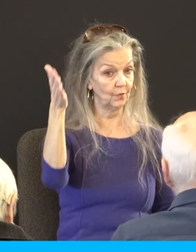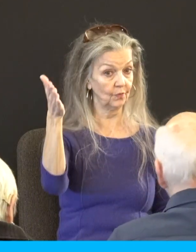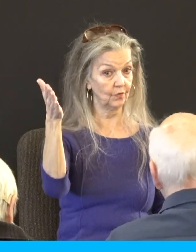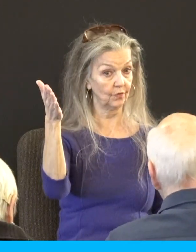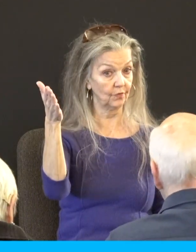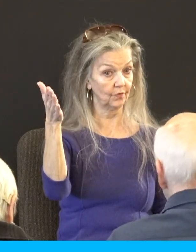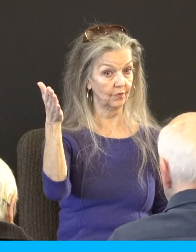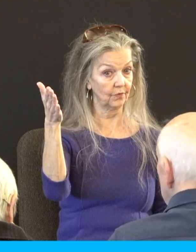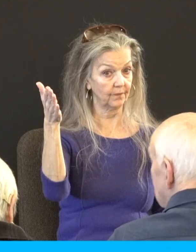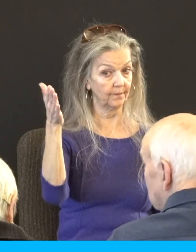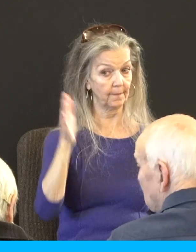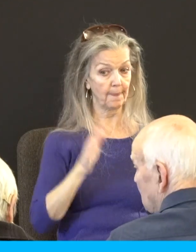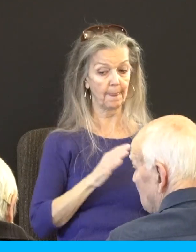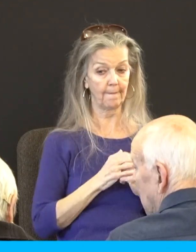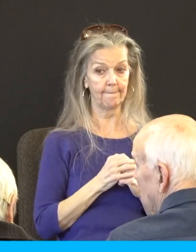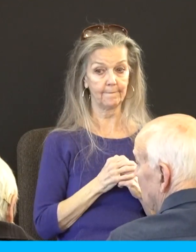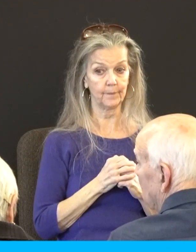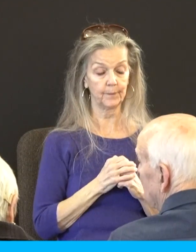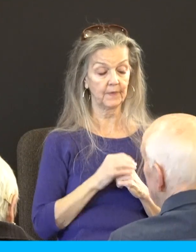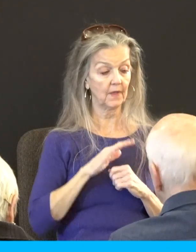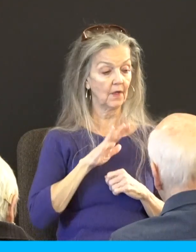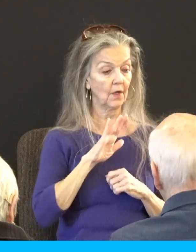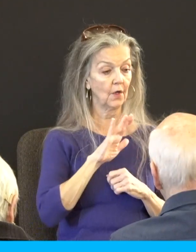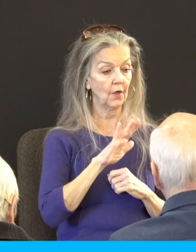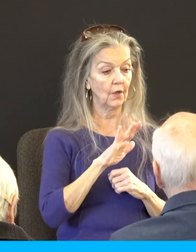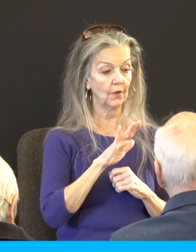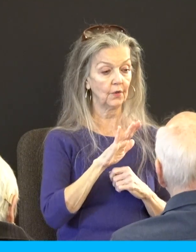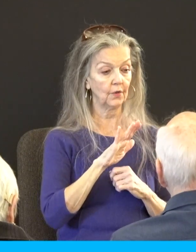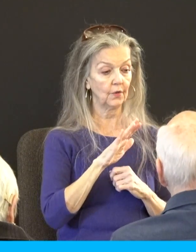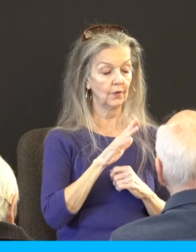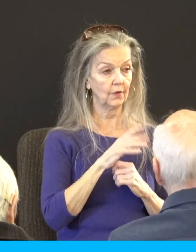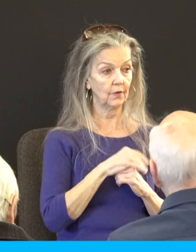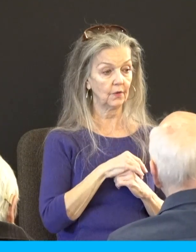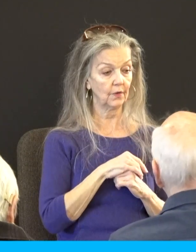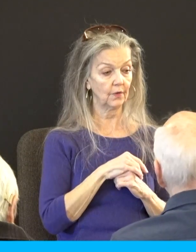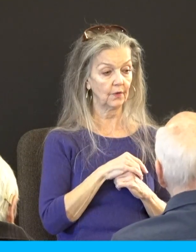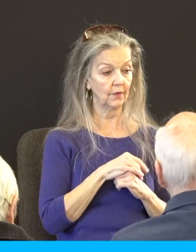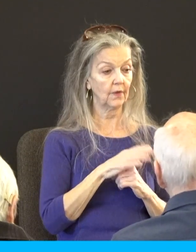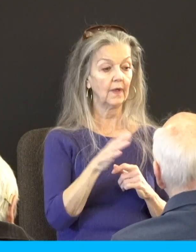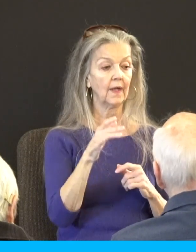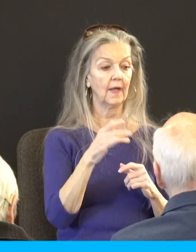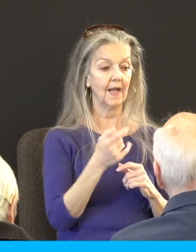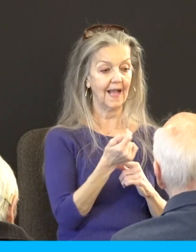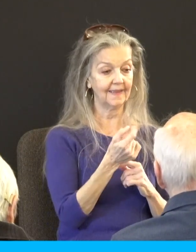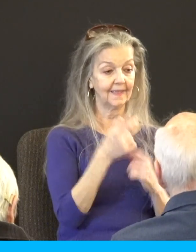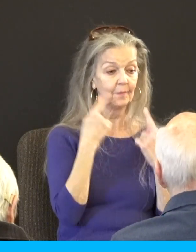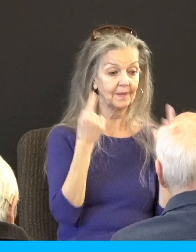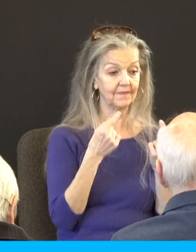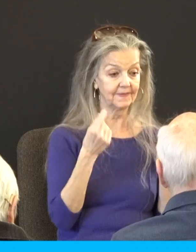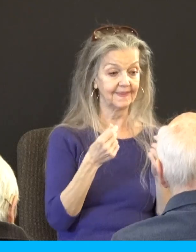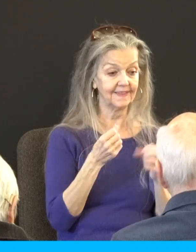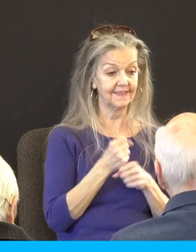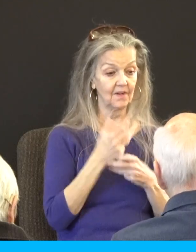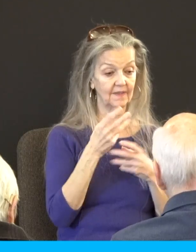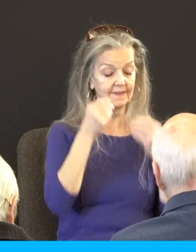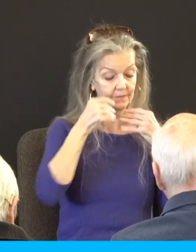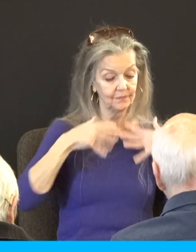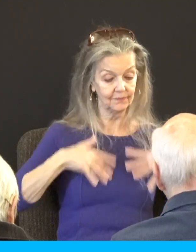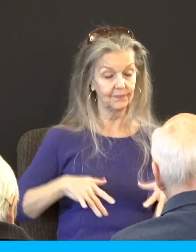back and listen. Your glorying is not good. Know you not that a little leaven leavens a whole lump. A little corruption will spread if you don't deal